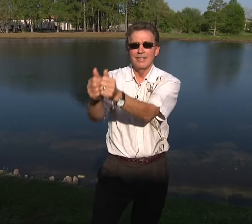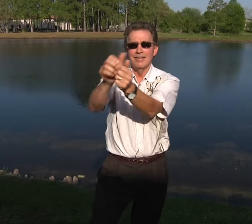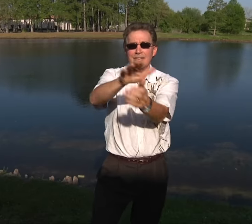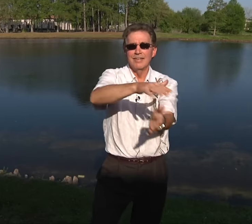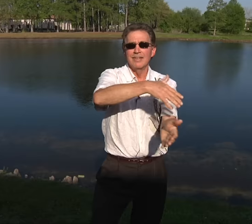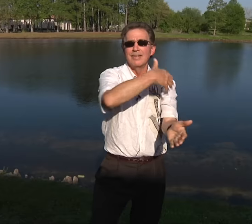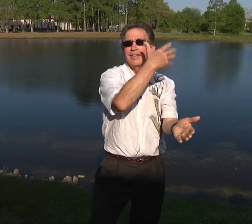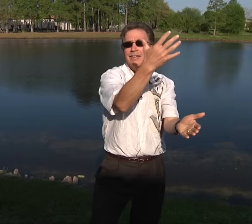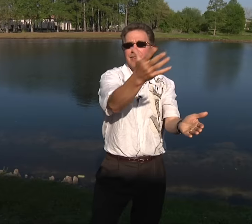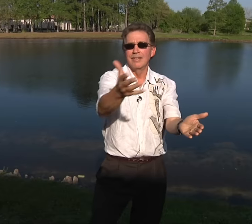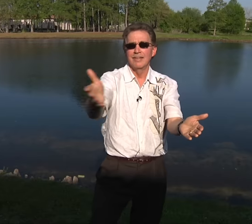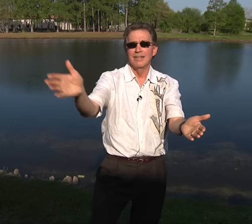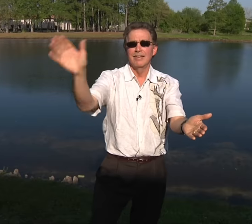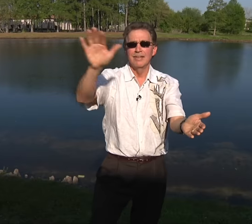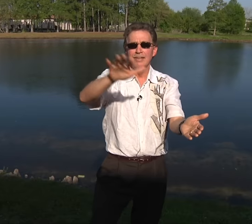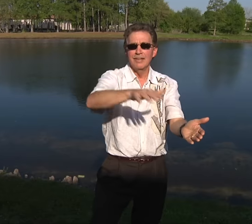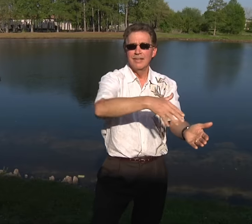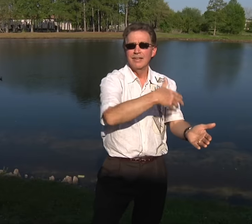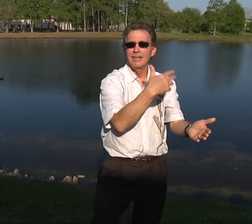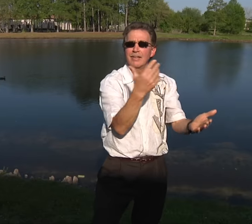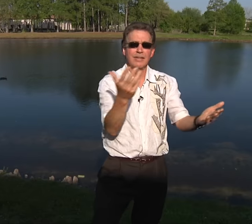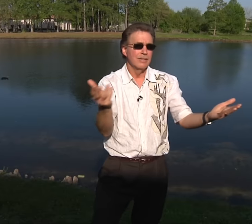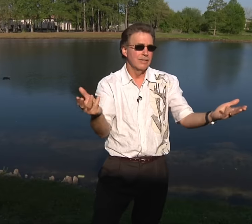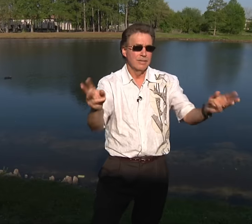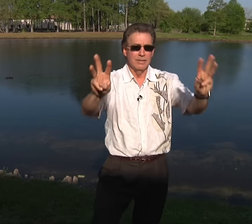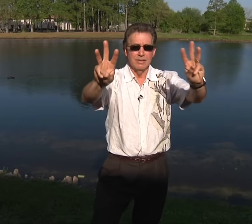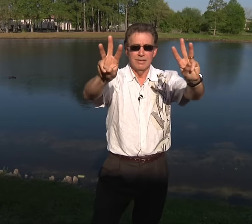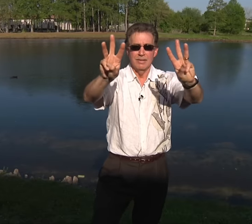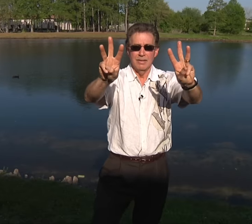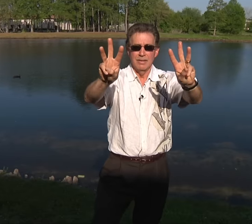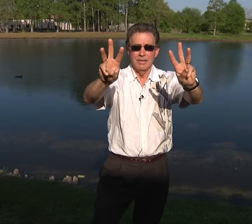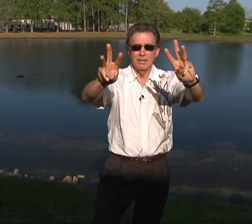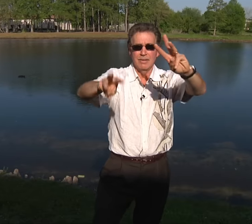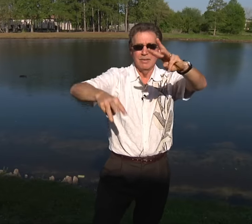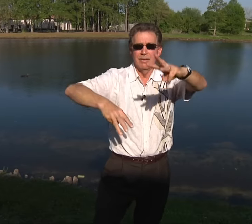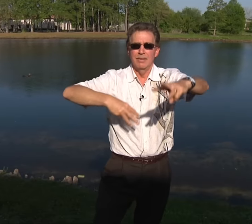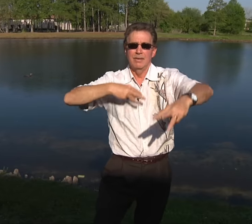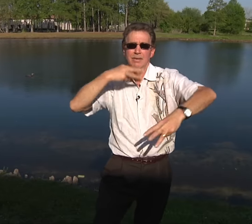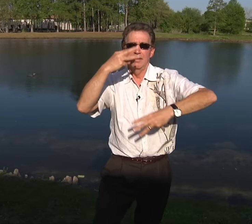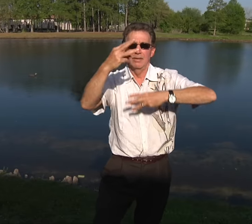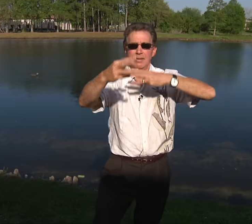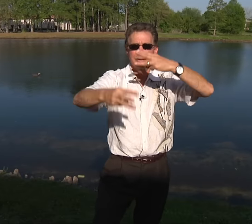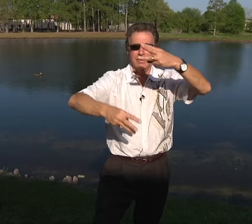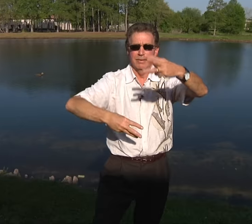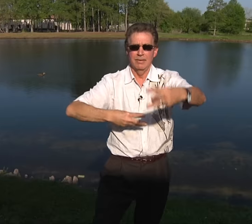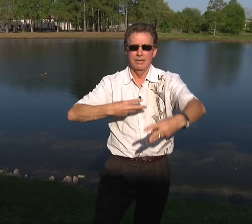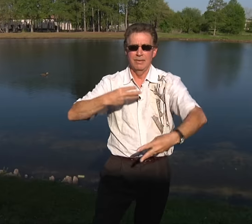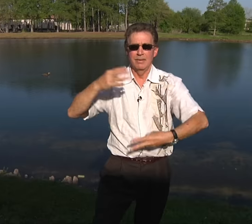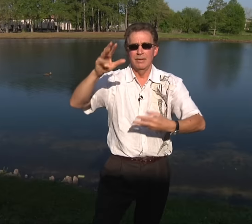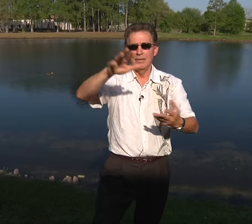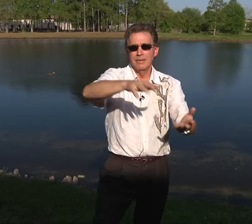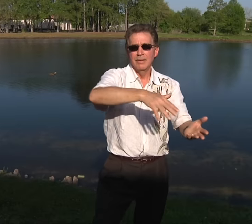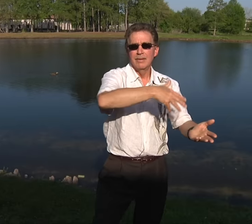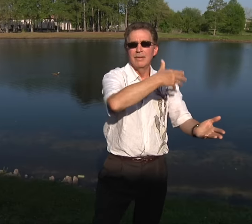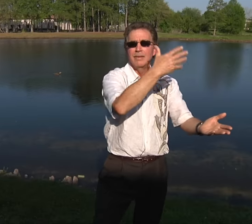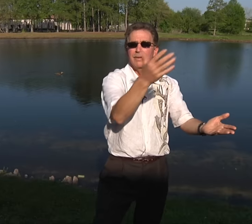sing along, and then soon all the world will be singing.